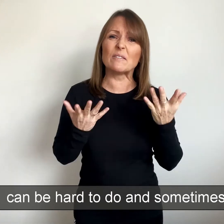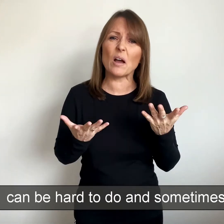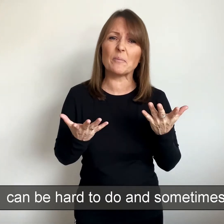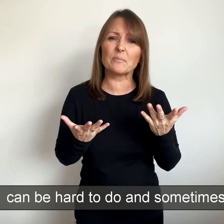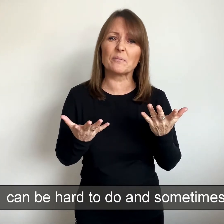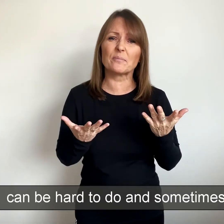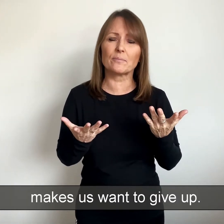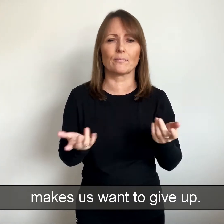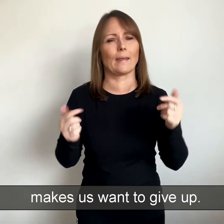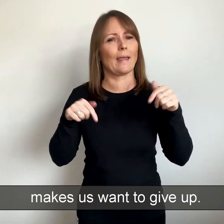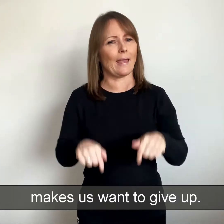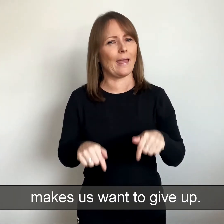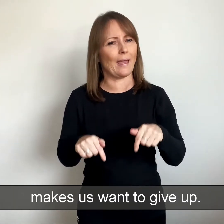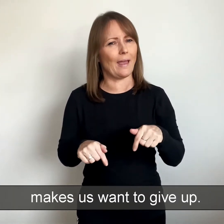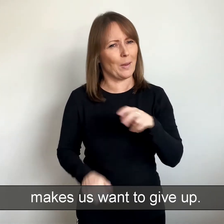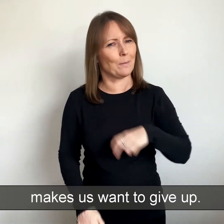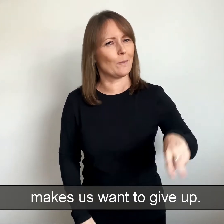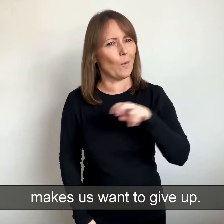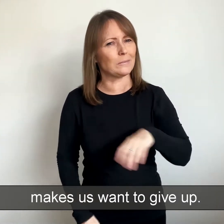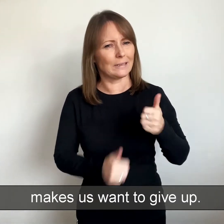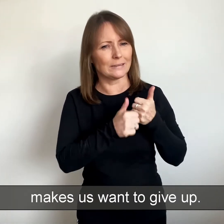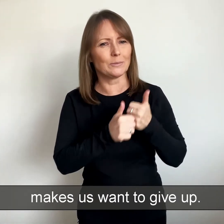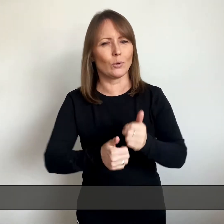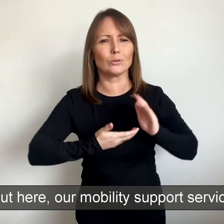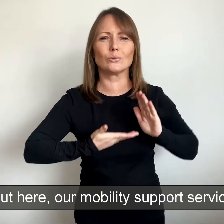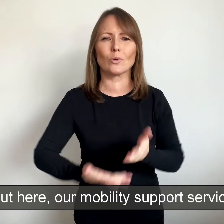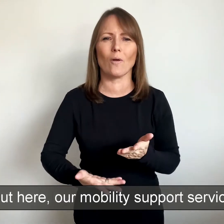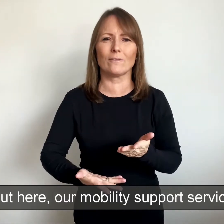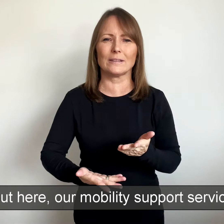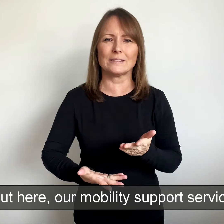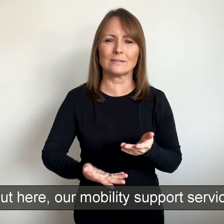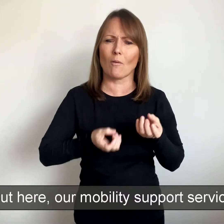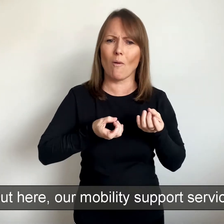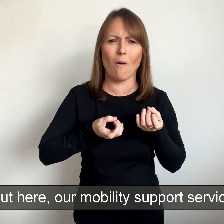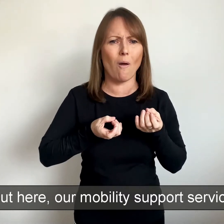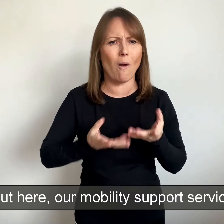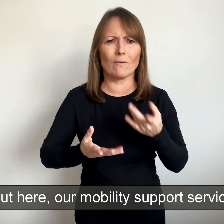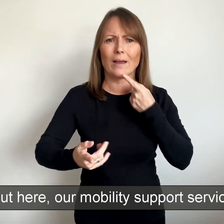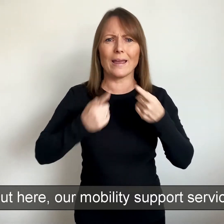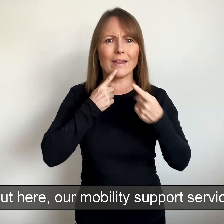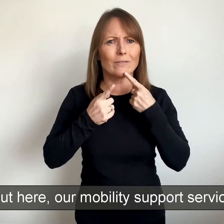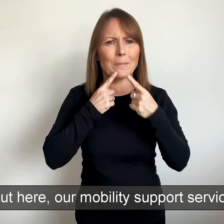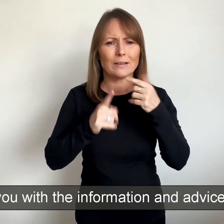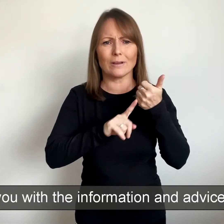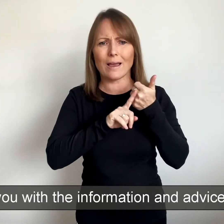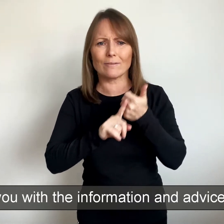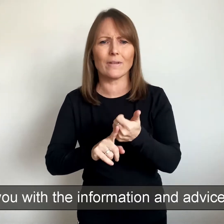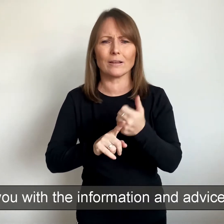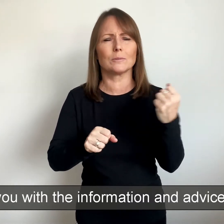and sometimes makes us want to give up. But here our mobility support services provide you with the